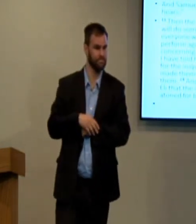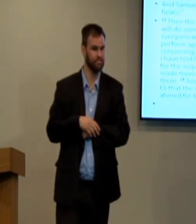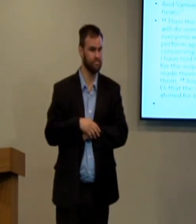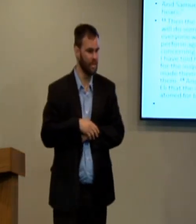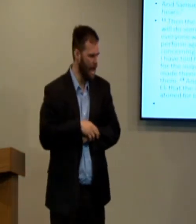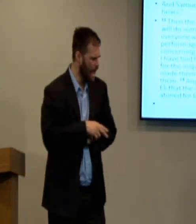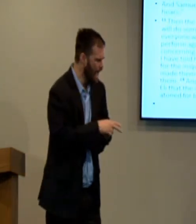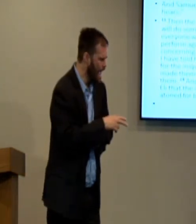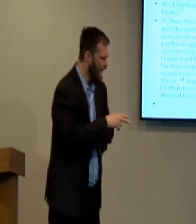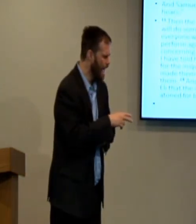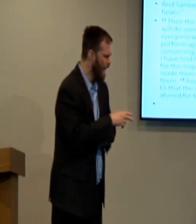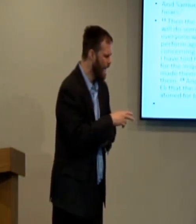Because Eli